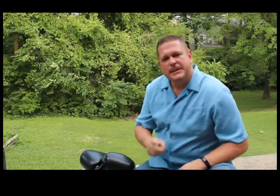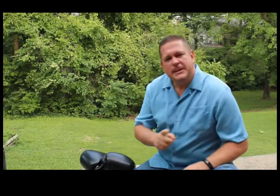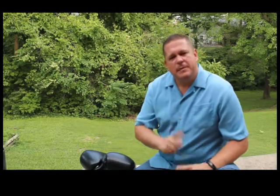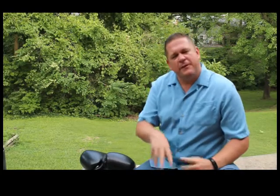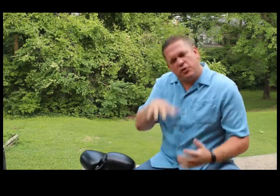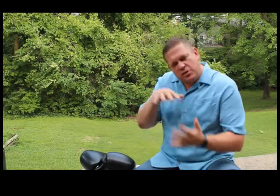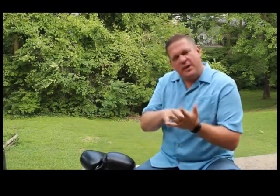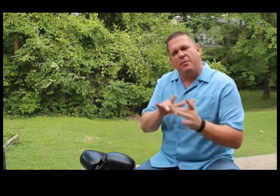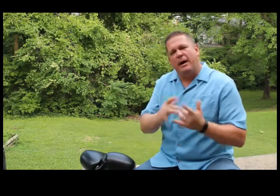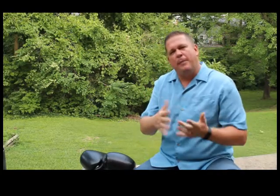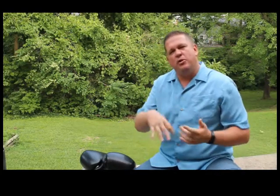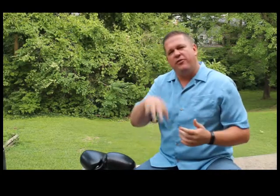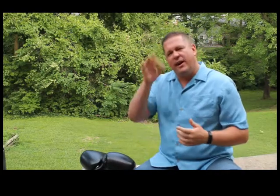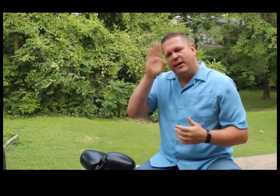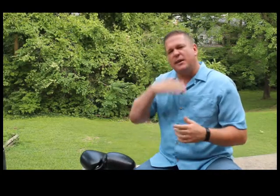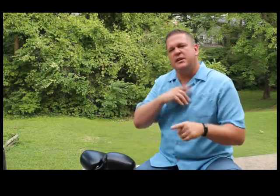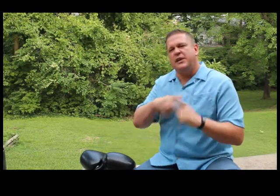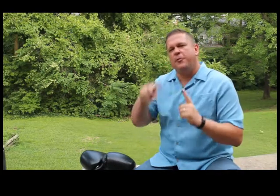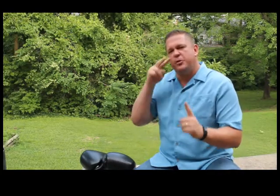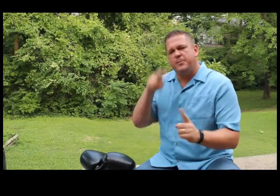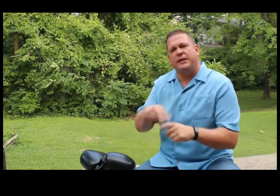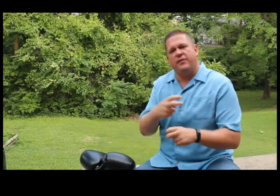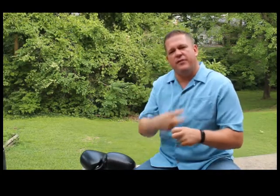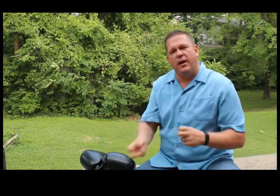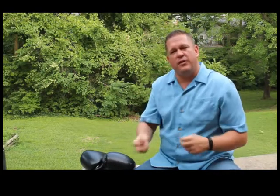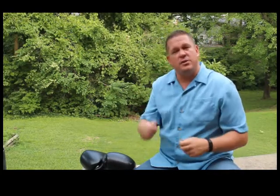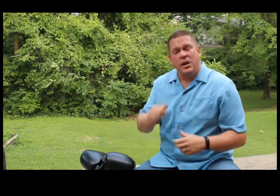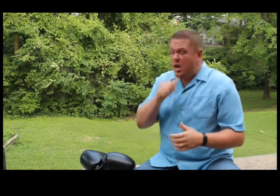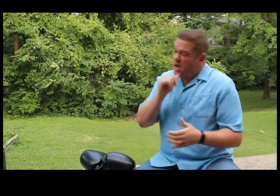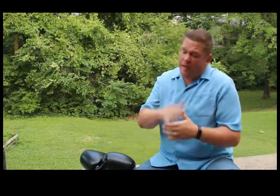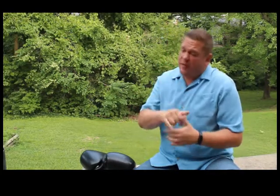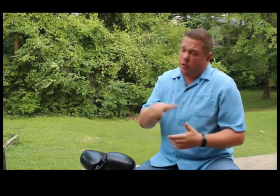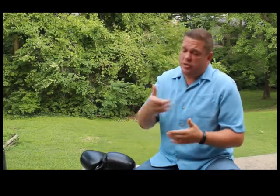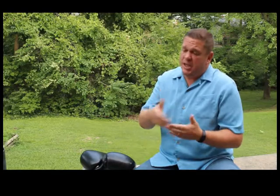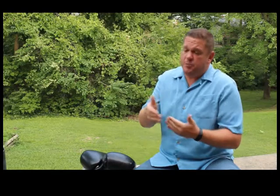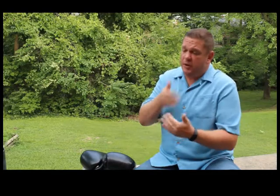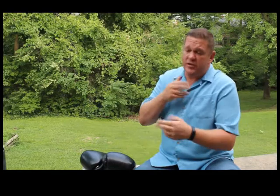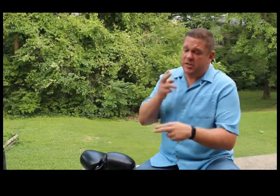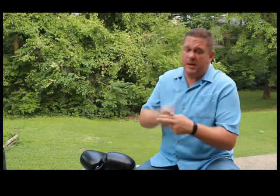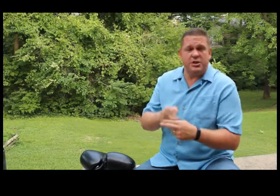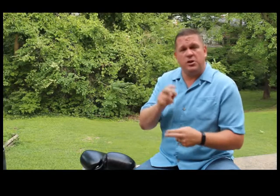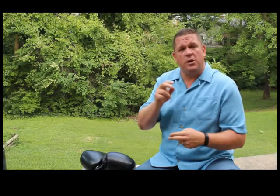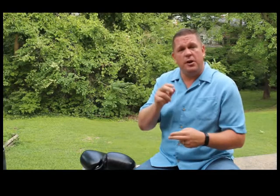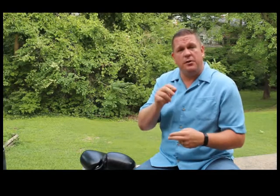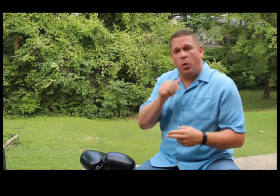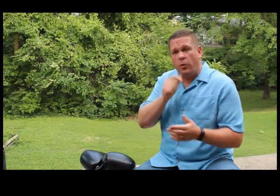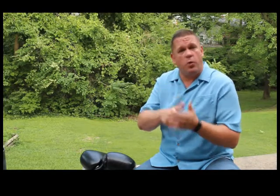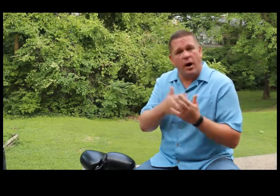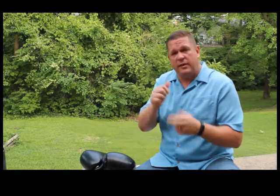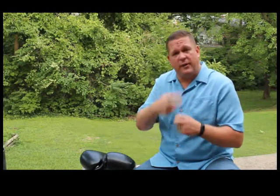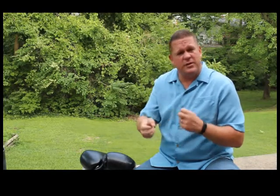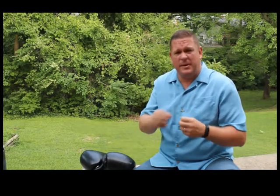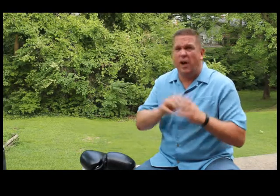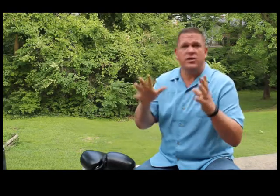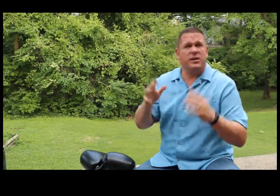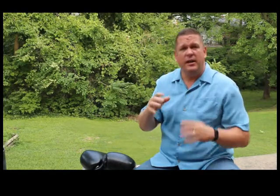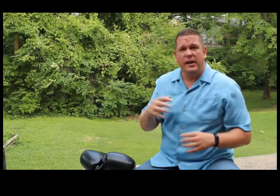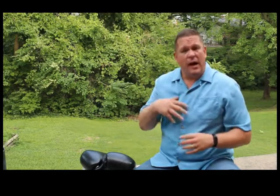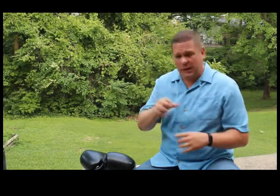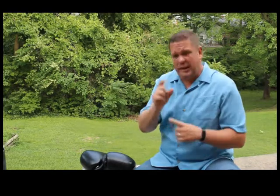But if you study the Bible, you'll find God has a different perspective of toughness. Not that those things previously mentioned don't require any toughness. I mean, obviously, I'll take